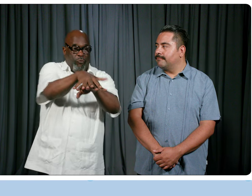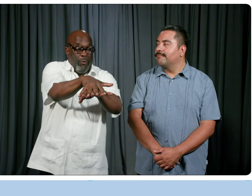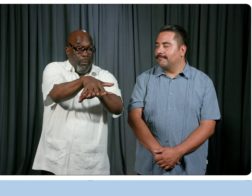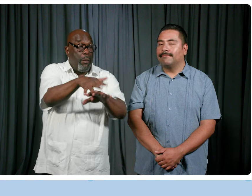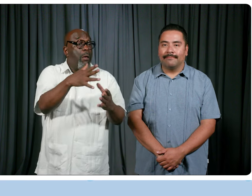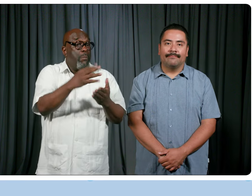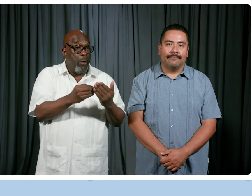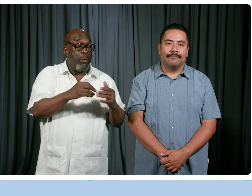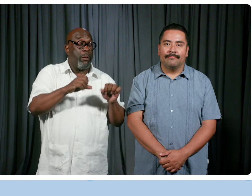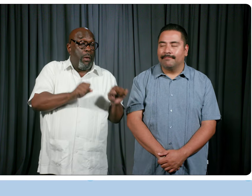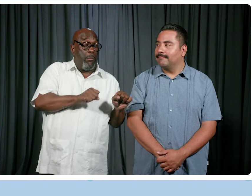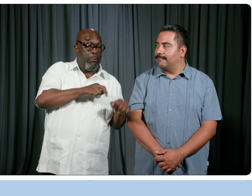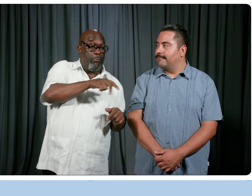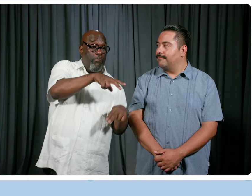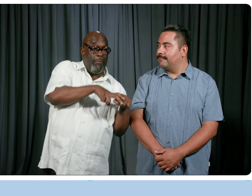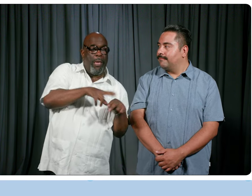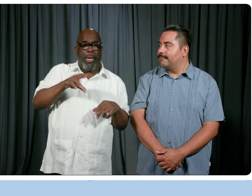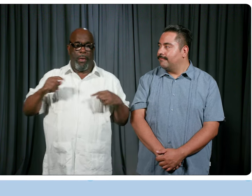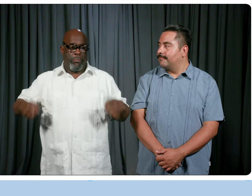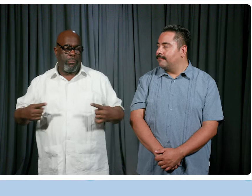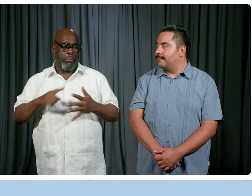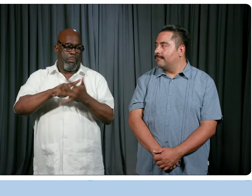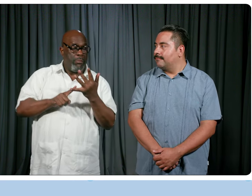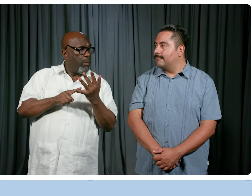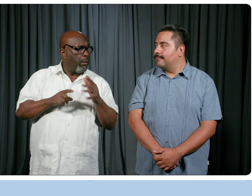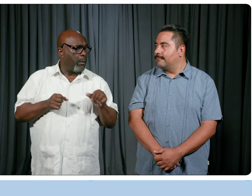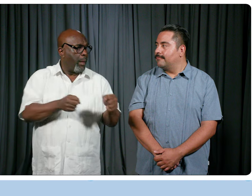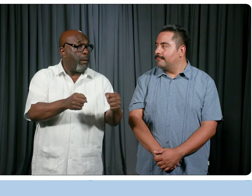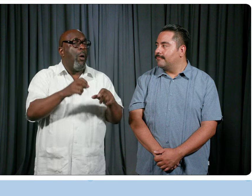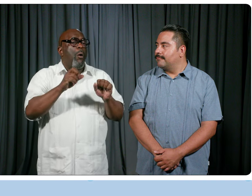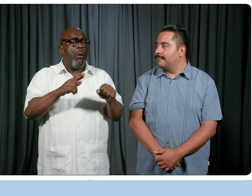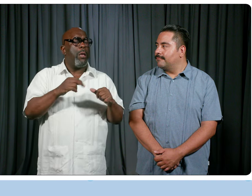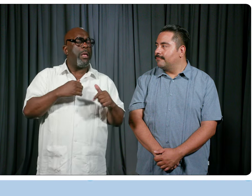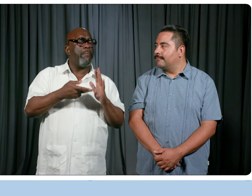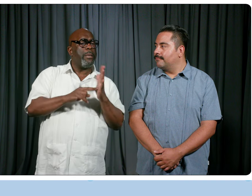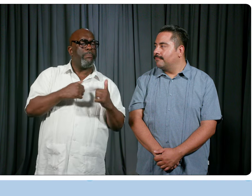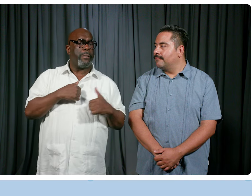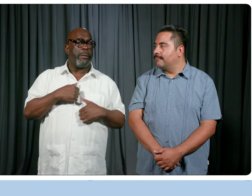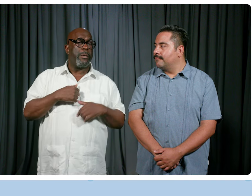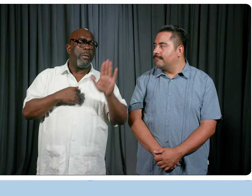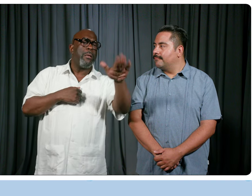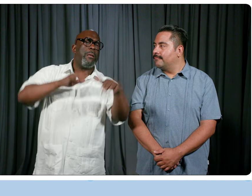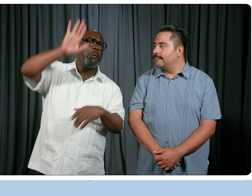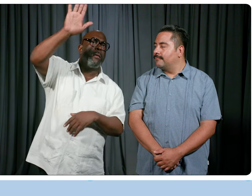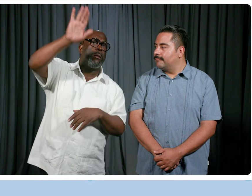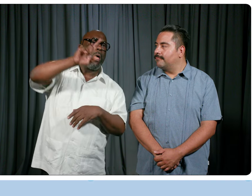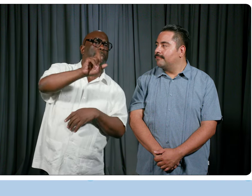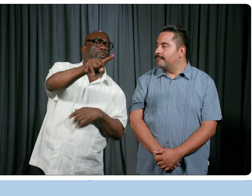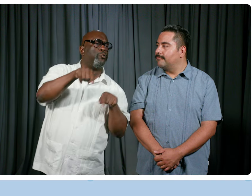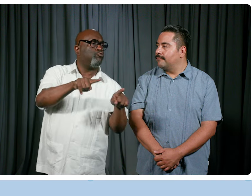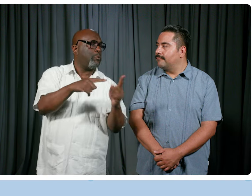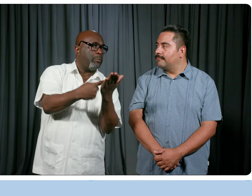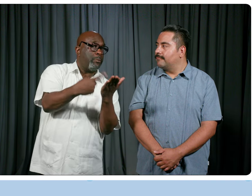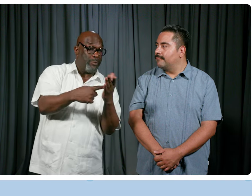Those are the kinds of things that, you know, just being there and listening to what other people are doing and then raising my hand or raising a question to say, hey, did